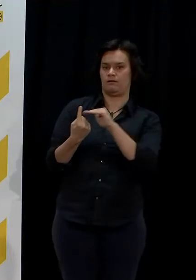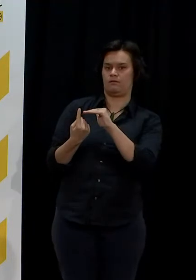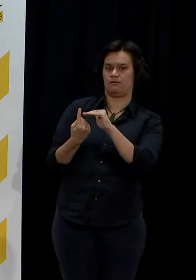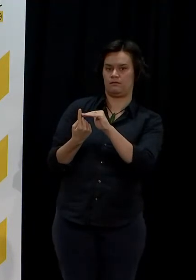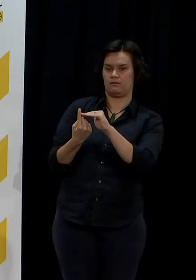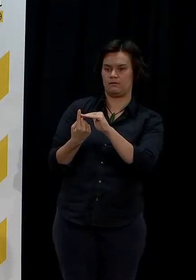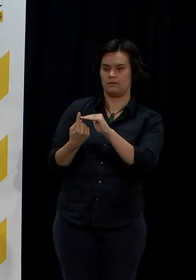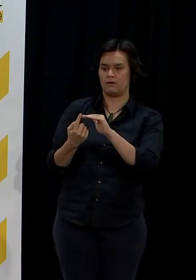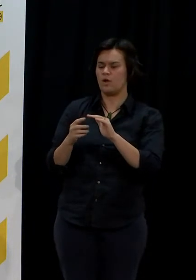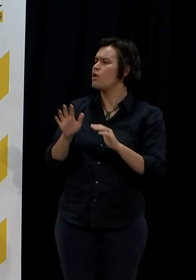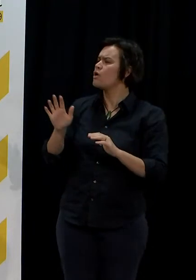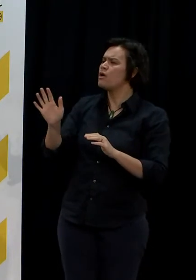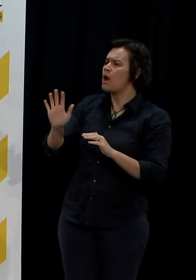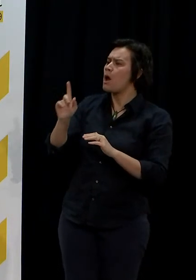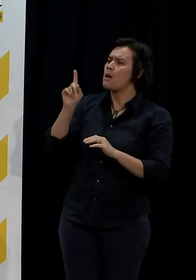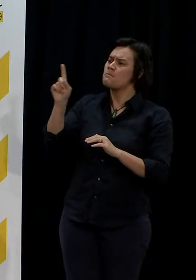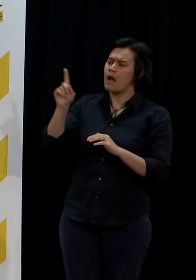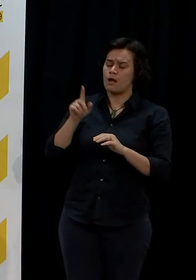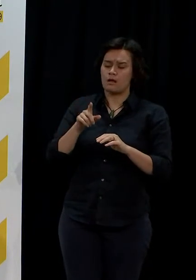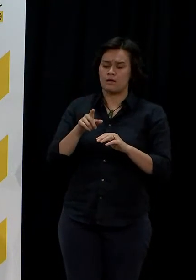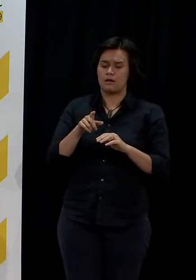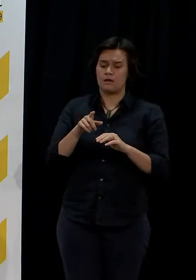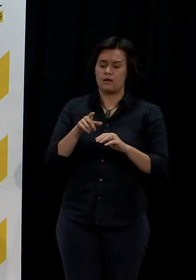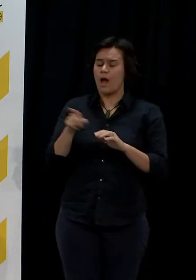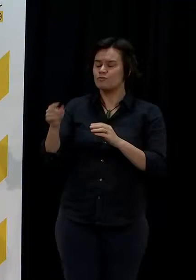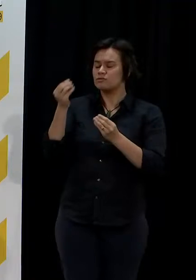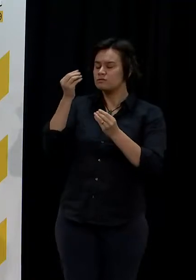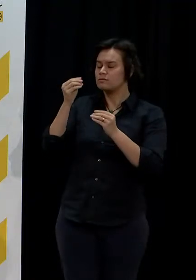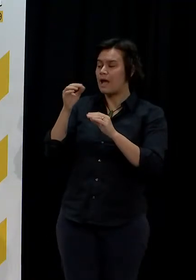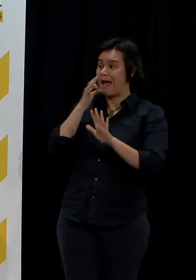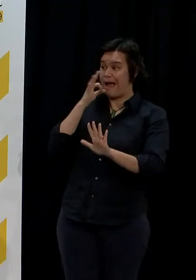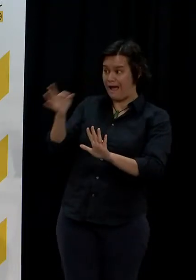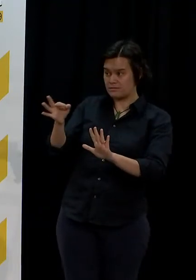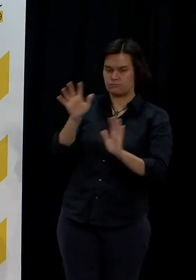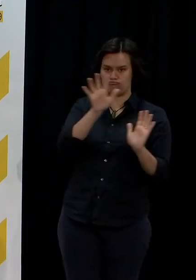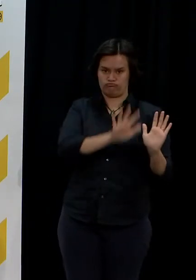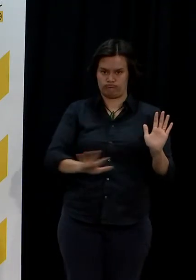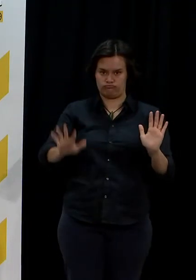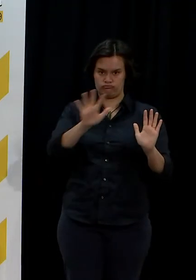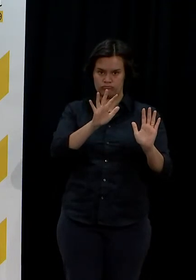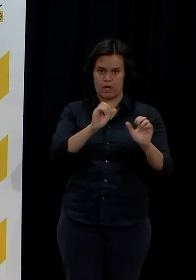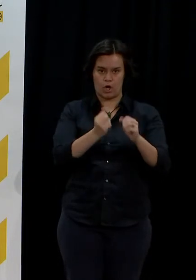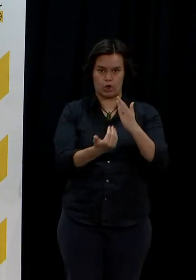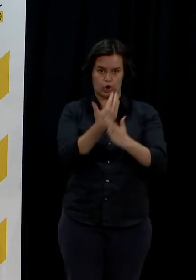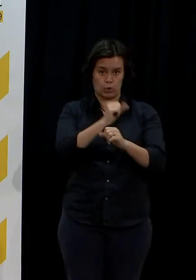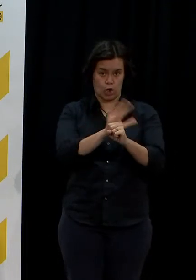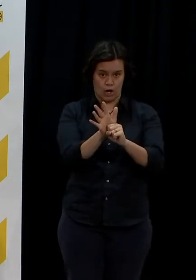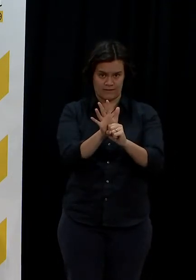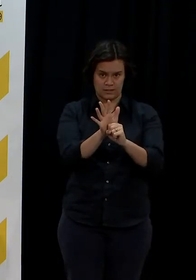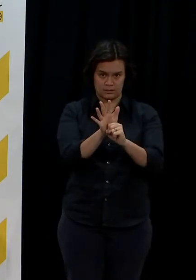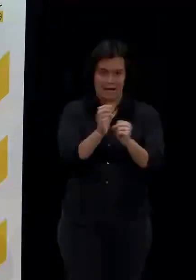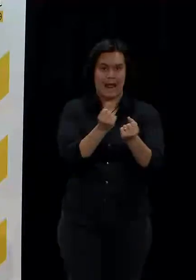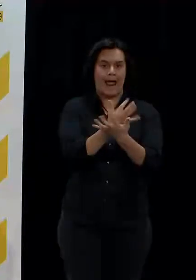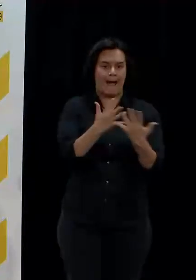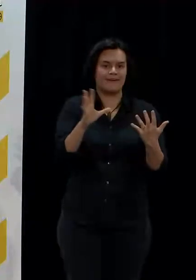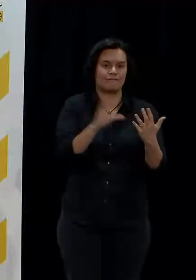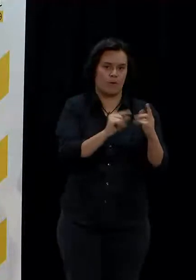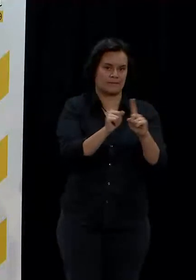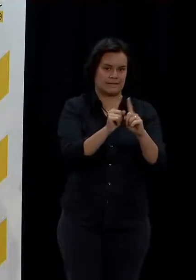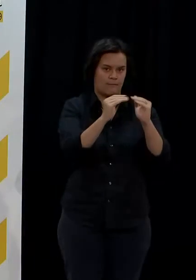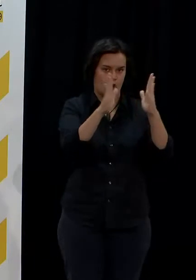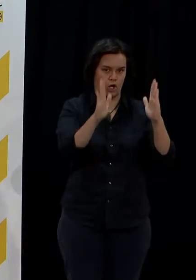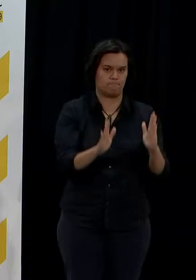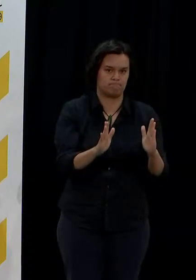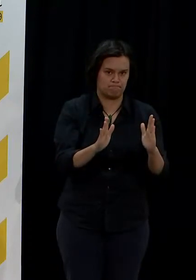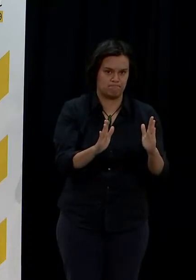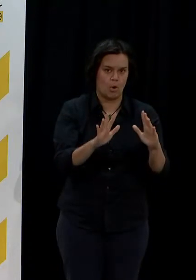Most of these cases now, are they still mostly household cases? Can you have a rough idea of the proportion of the new cases of the last week or so? Yeah. So we've been